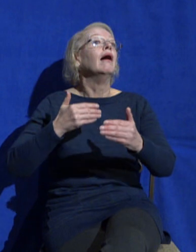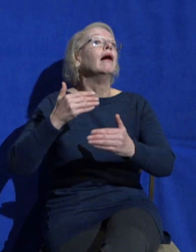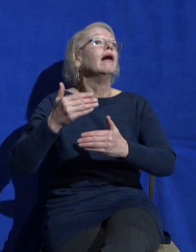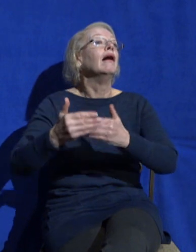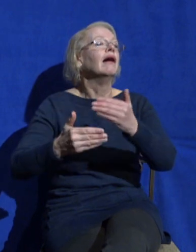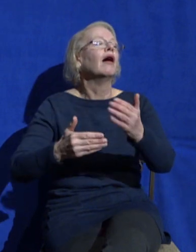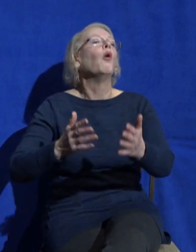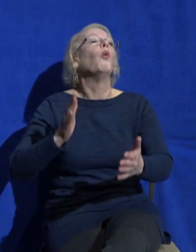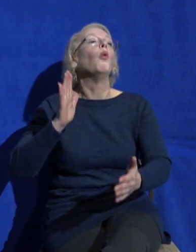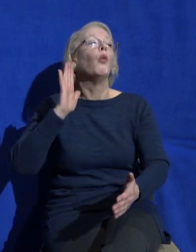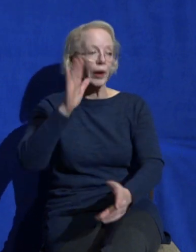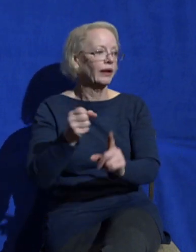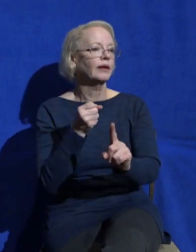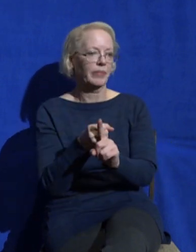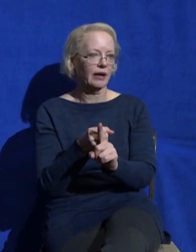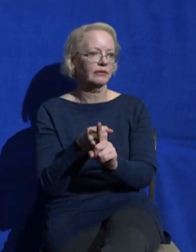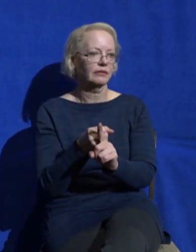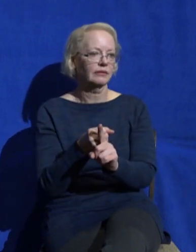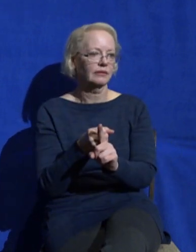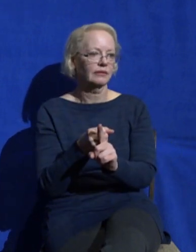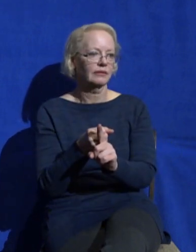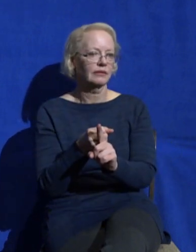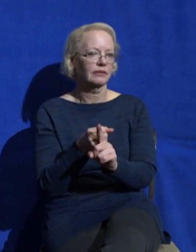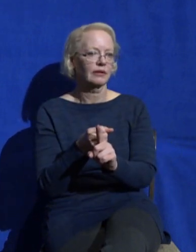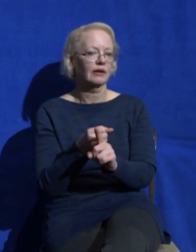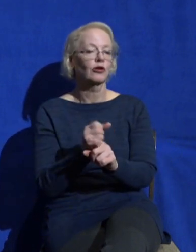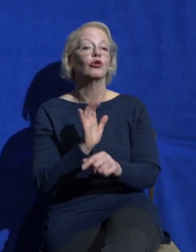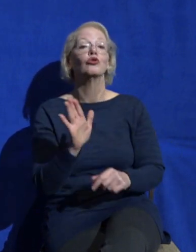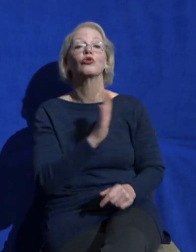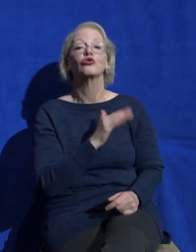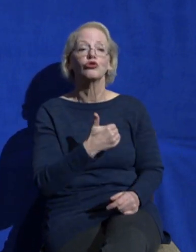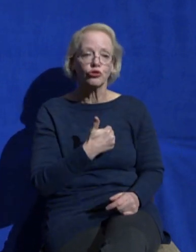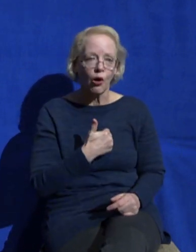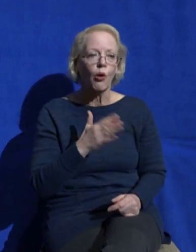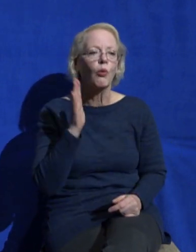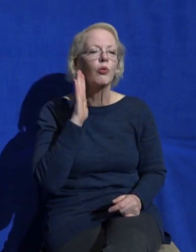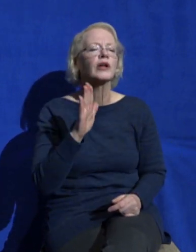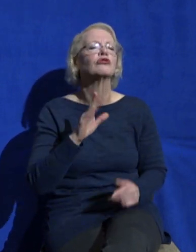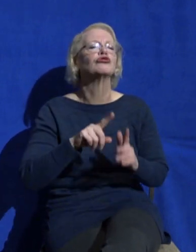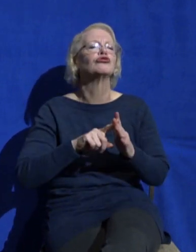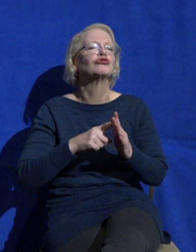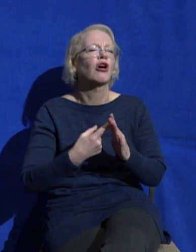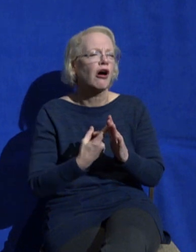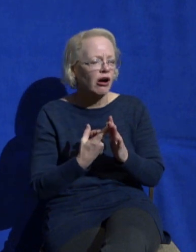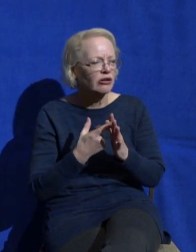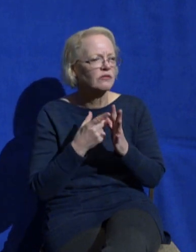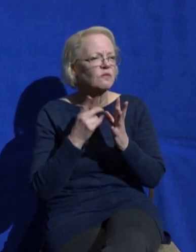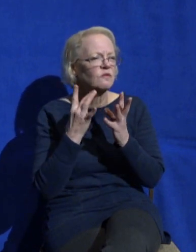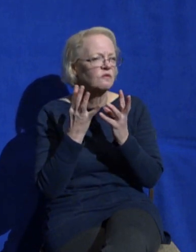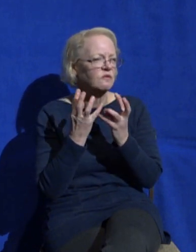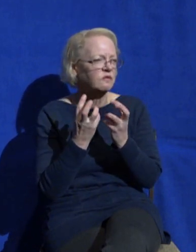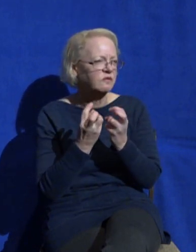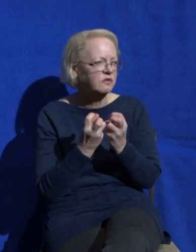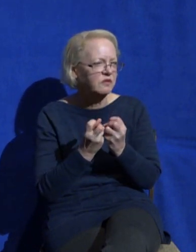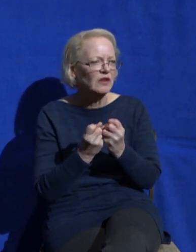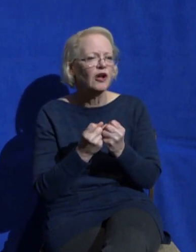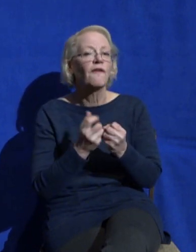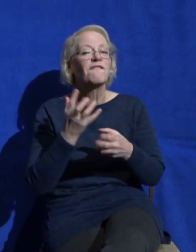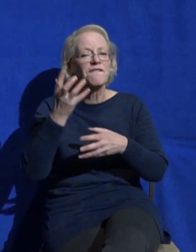your soul will begin to starve. Your faith will begin to wither and you might even be actively serving